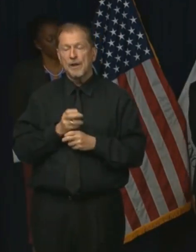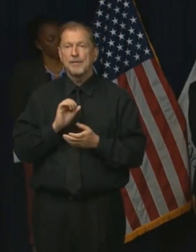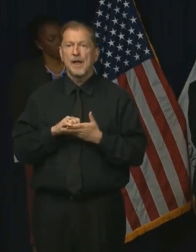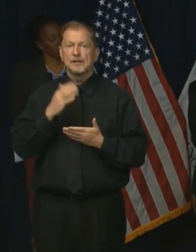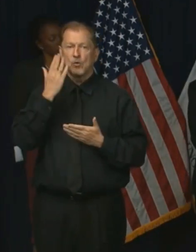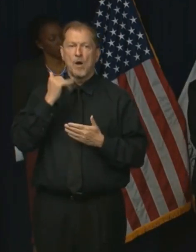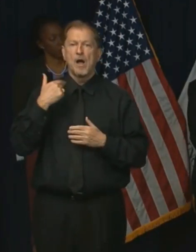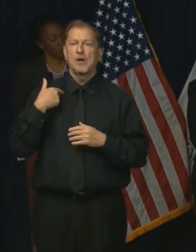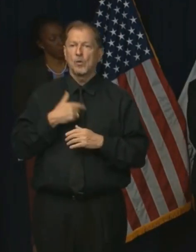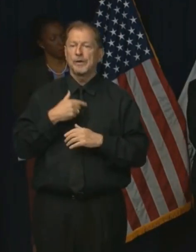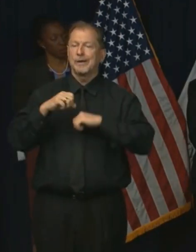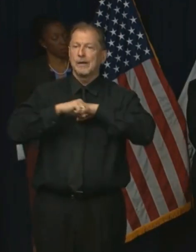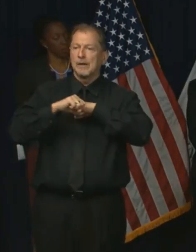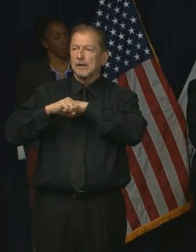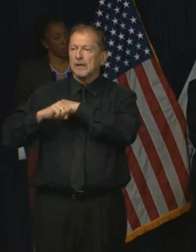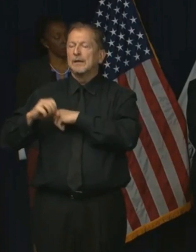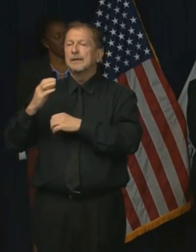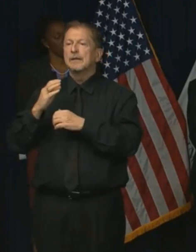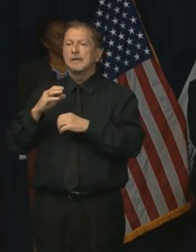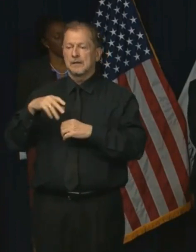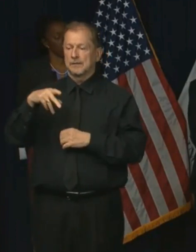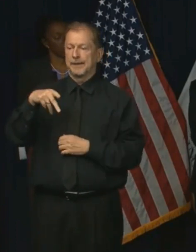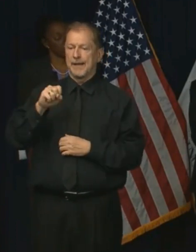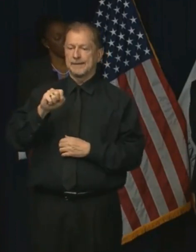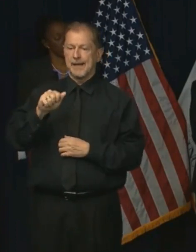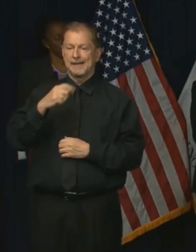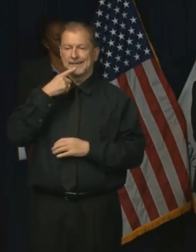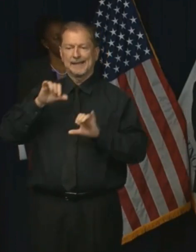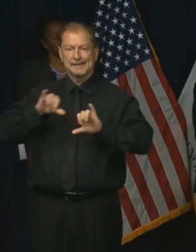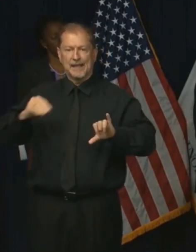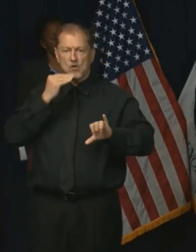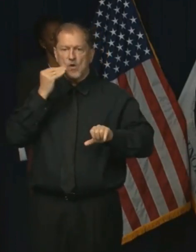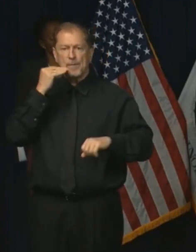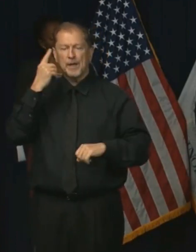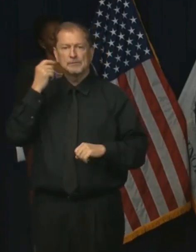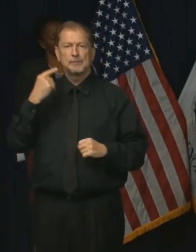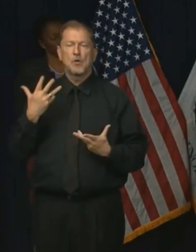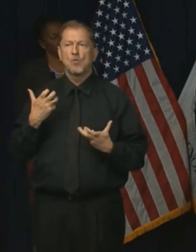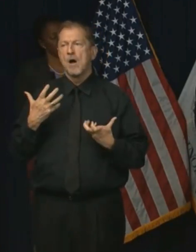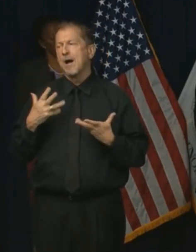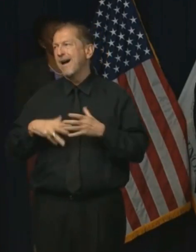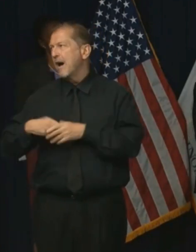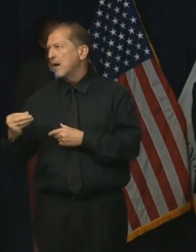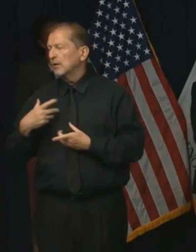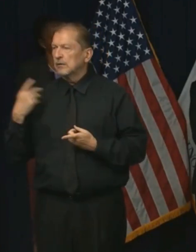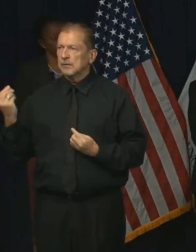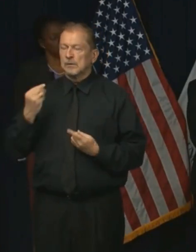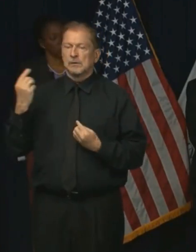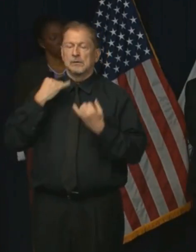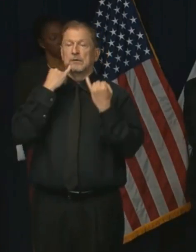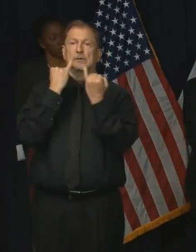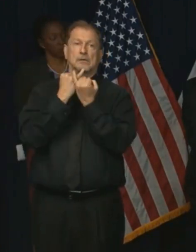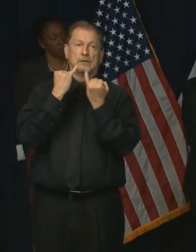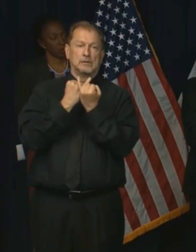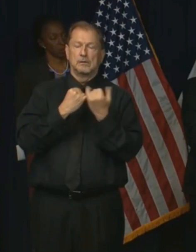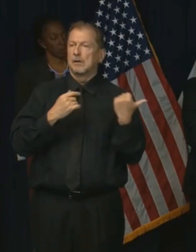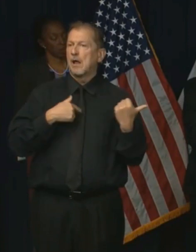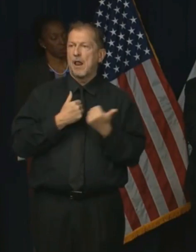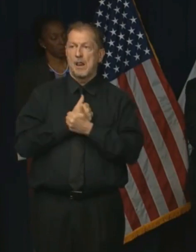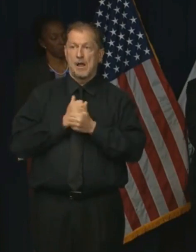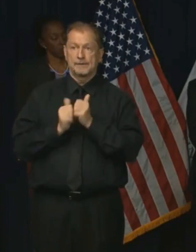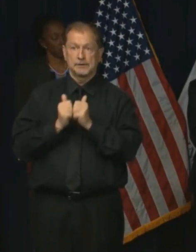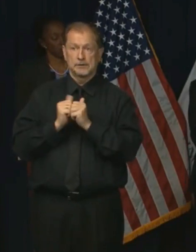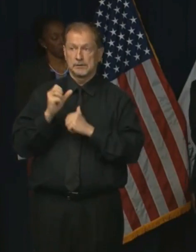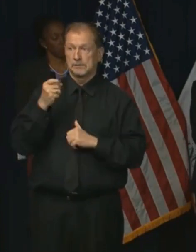own PSAs about staying home is people are hungry for activity. I mean, I'm a huge sports fan.